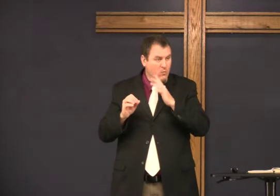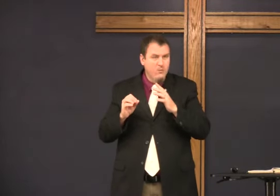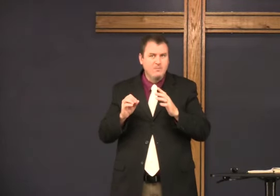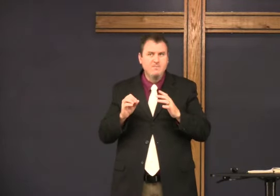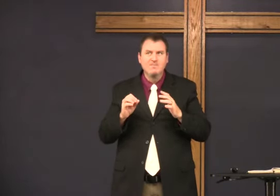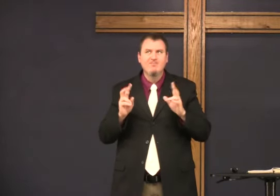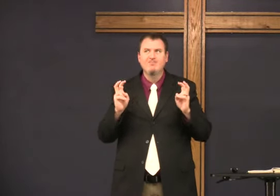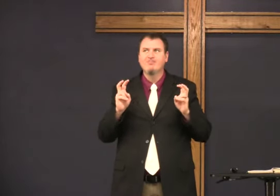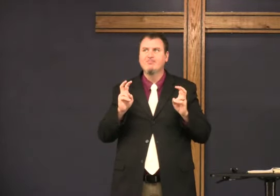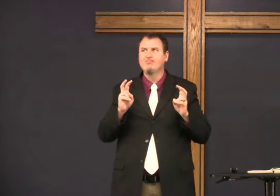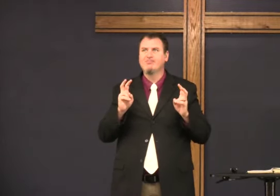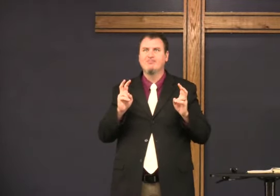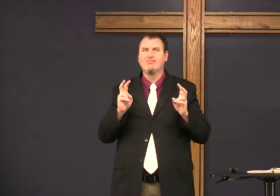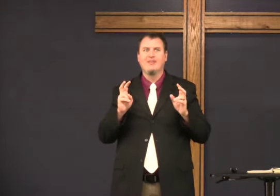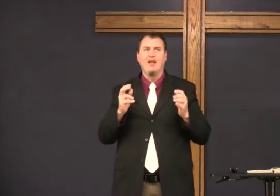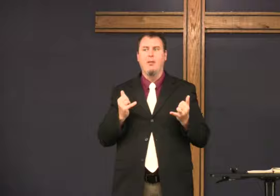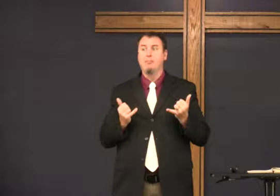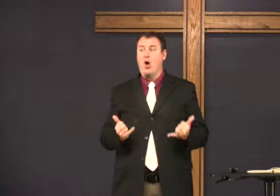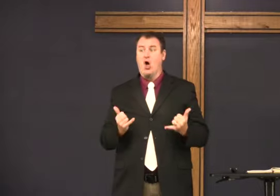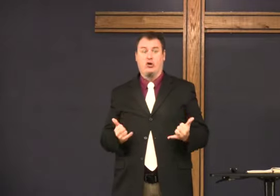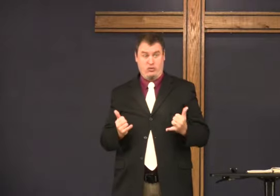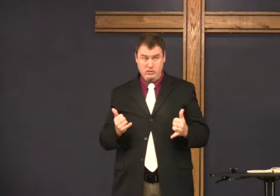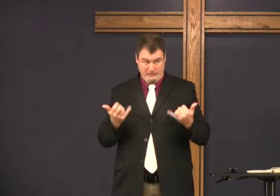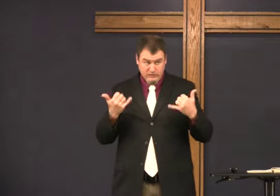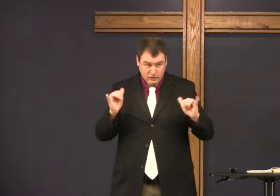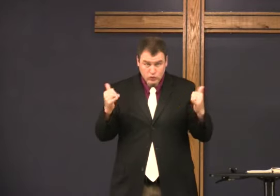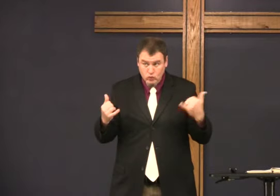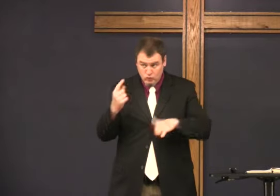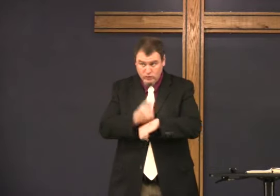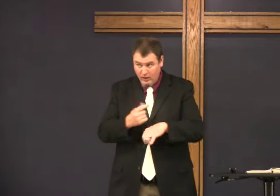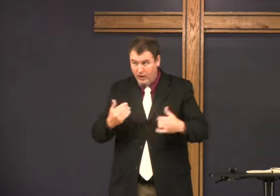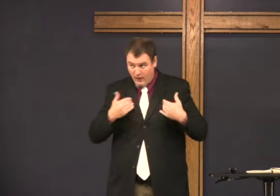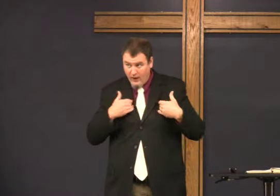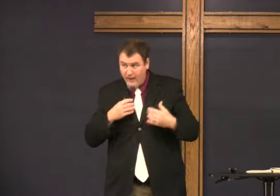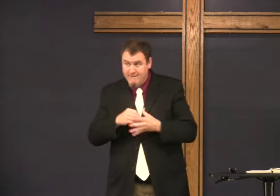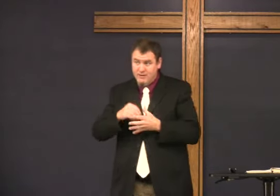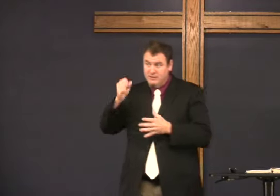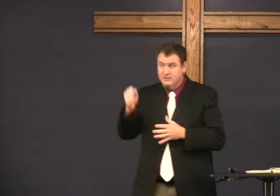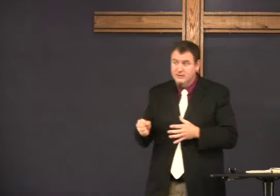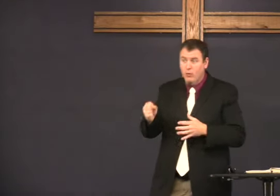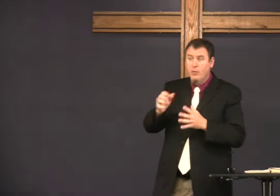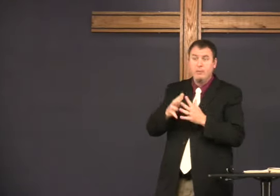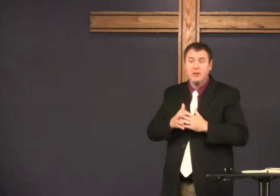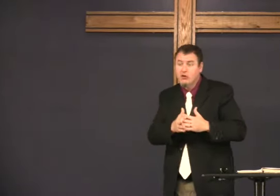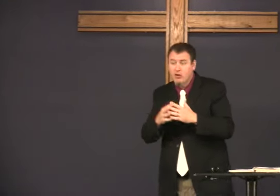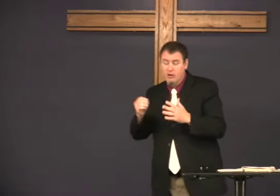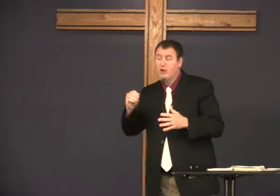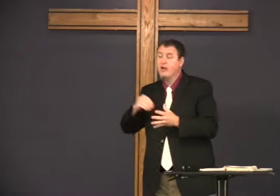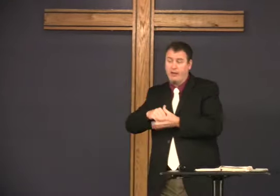They were, they there still are in